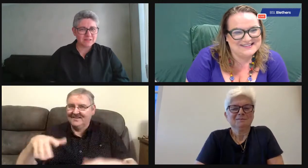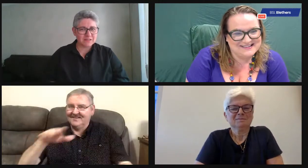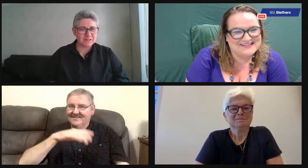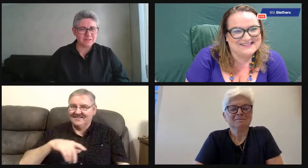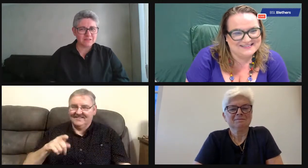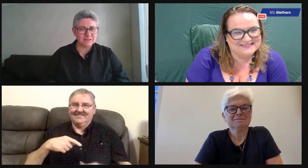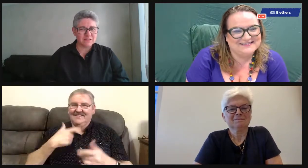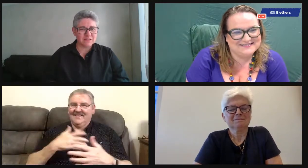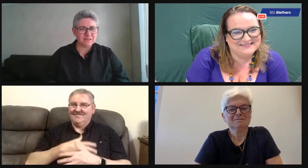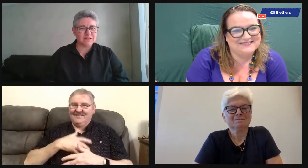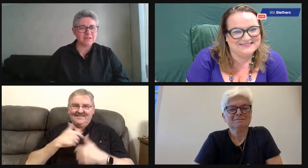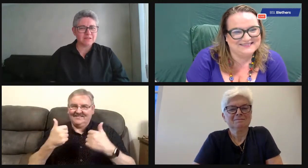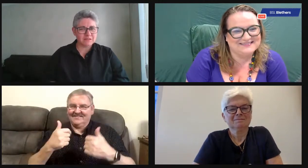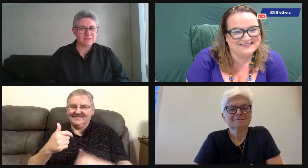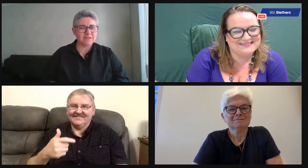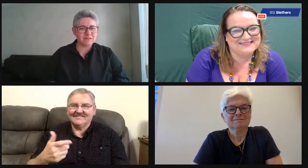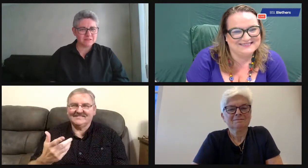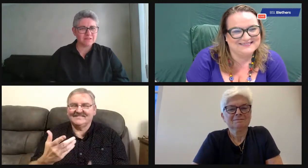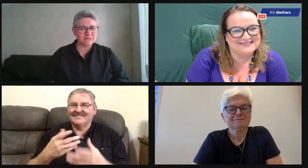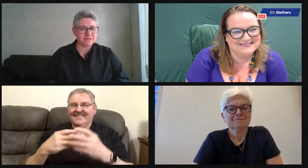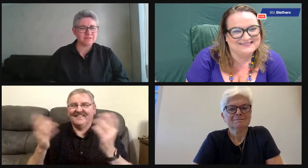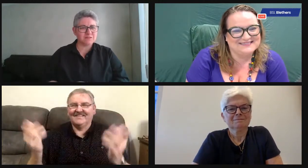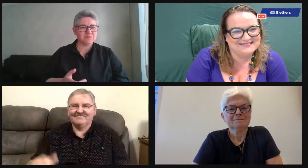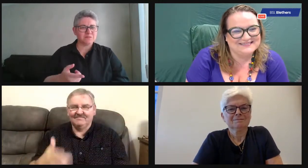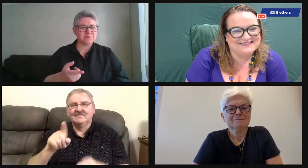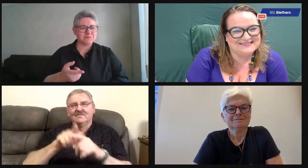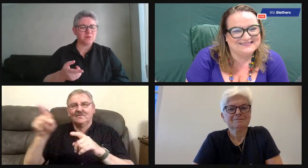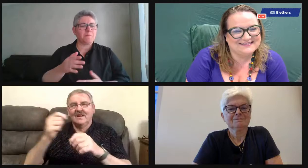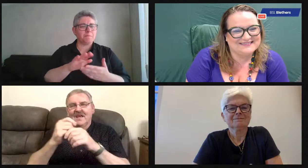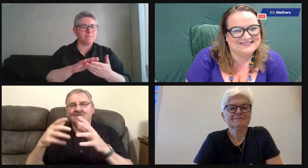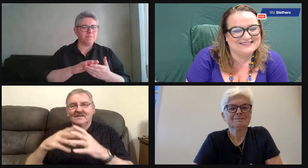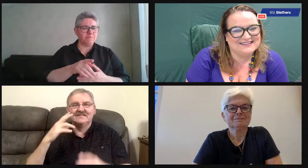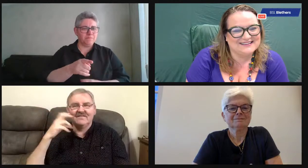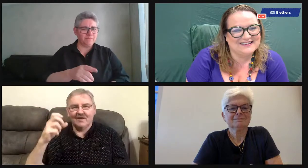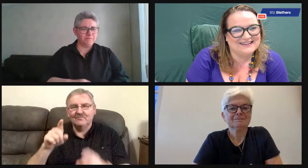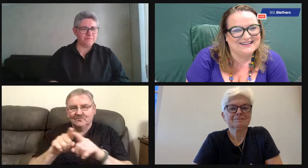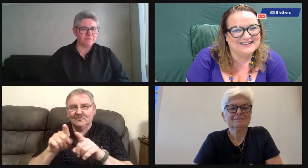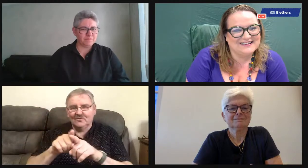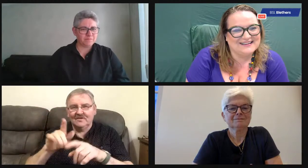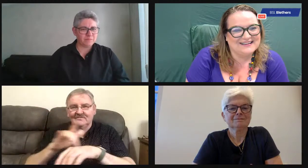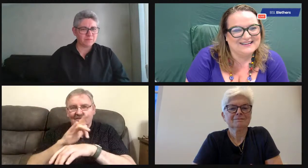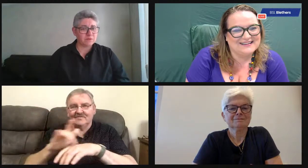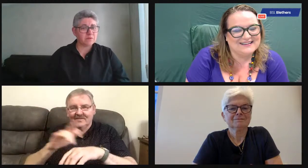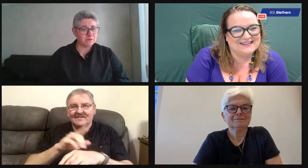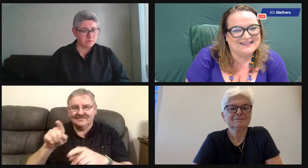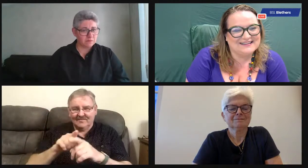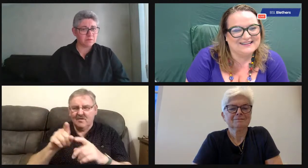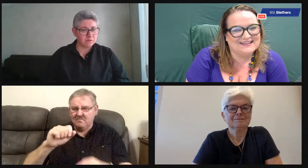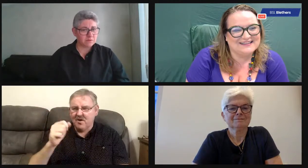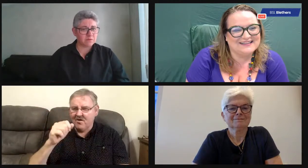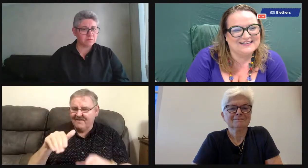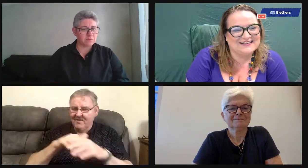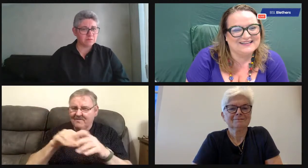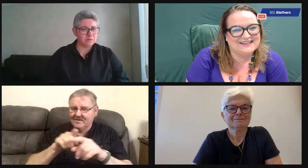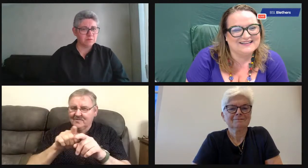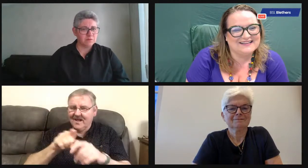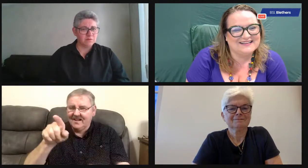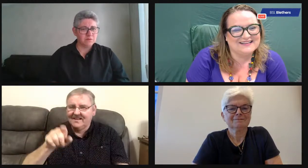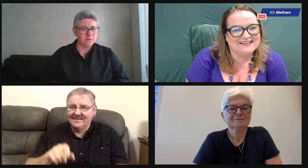had an audience. It was a genuine audience. Everybody loved it, but things have changed while the St Vincent's have gone. But then I